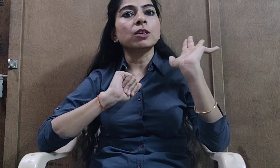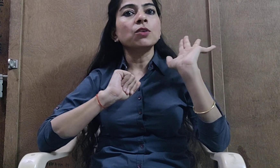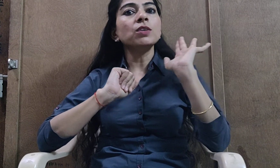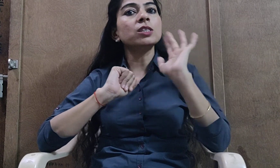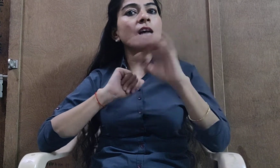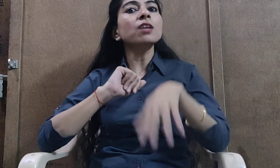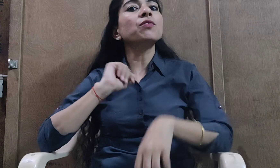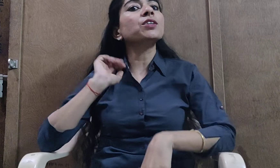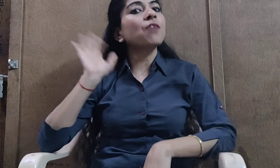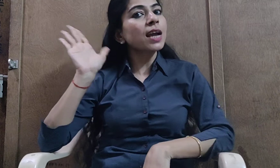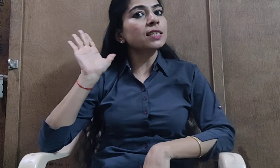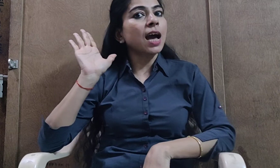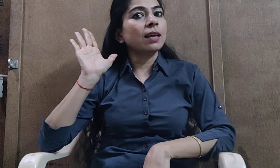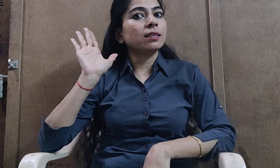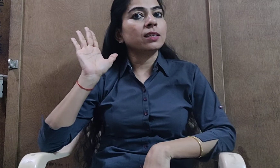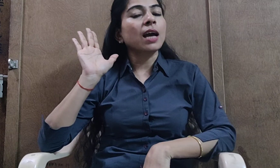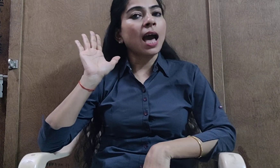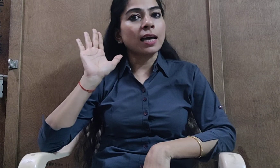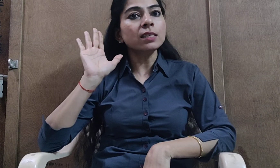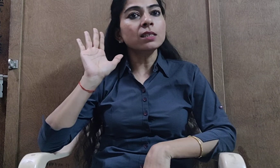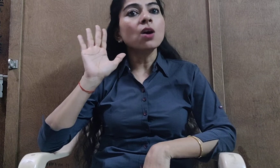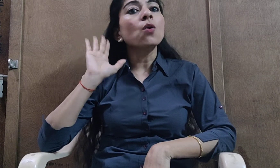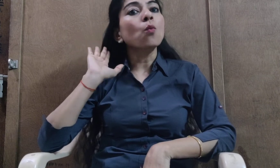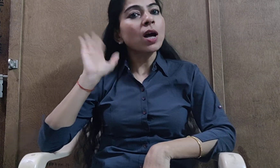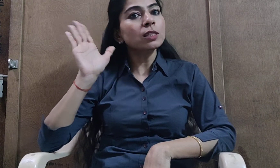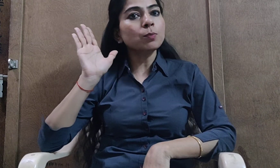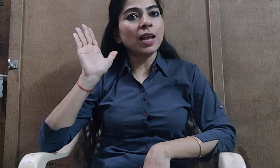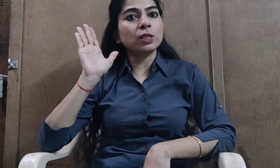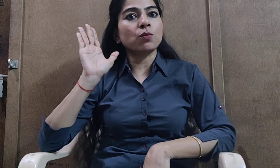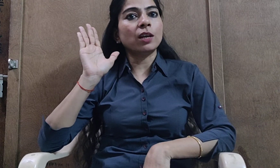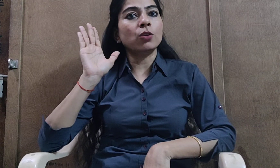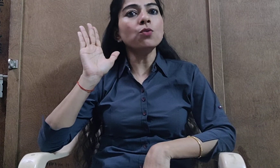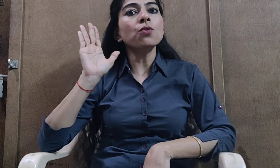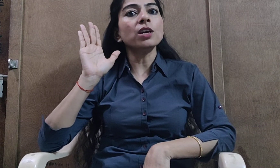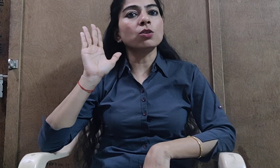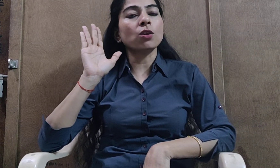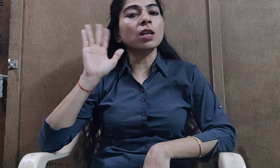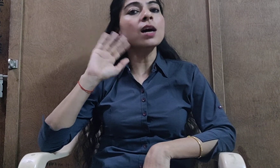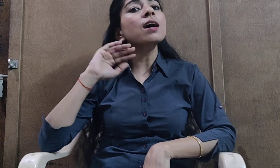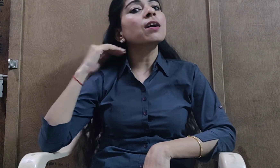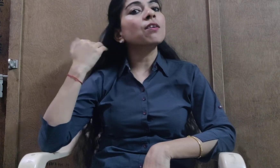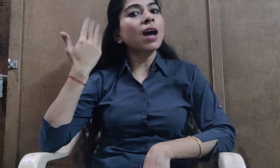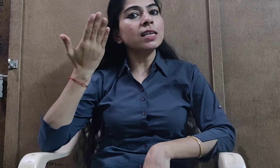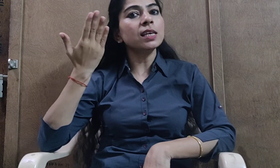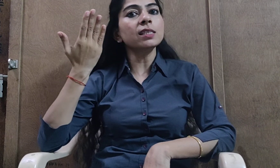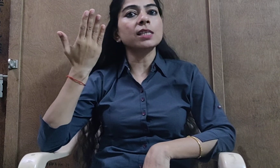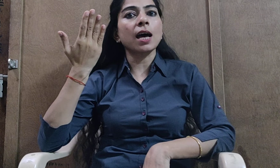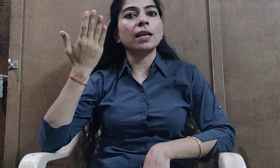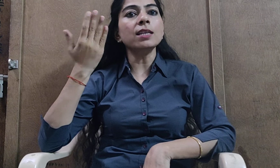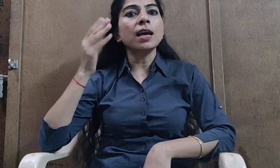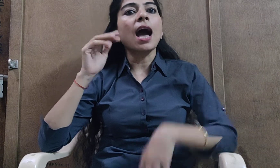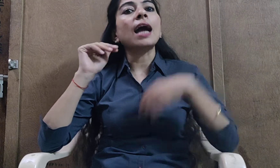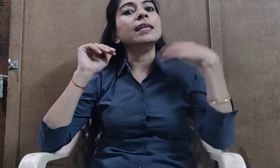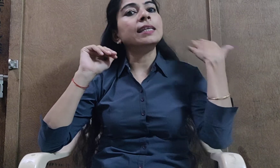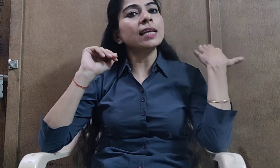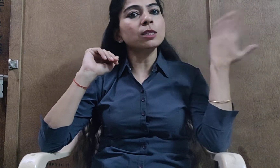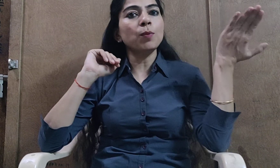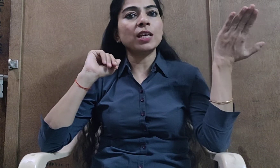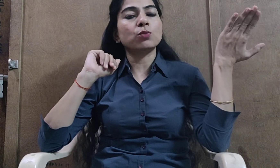We start with right hand as 1's place value is on the right hand side and 10's place